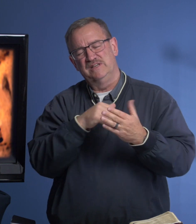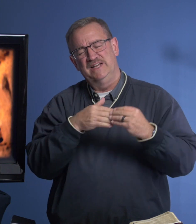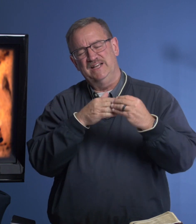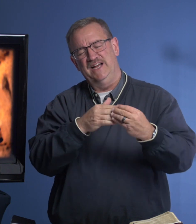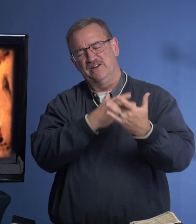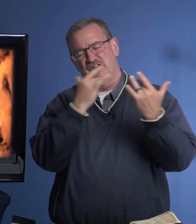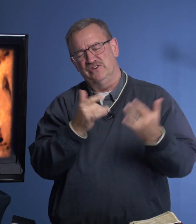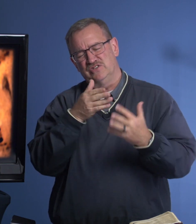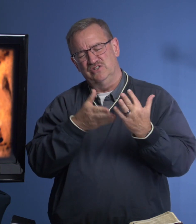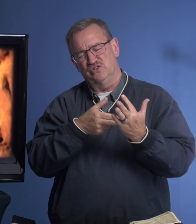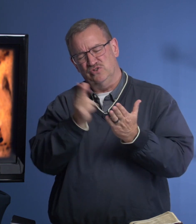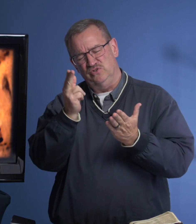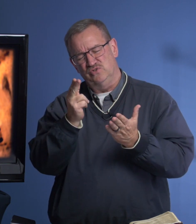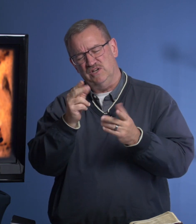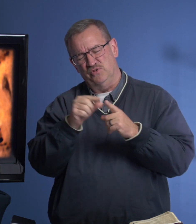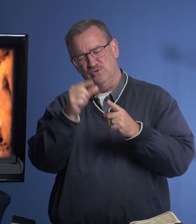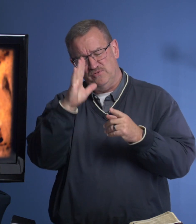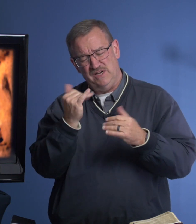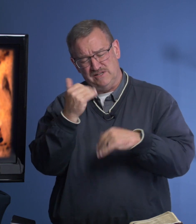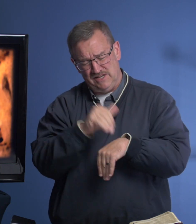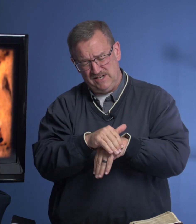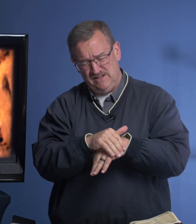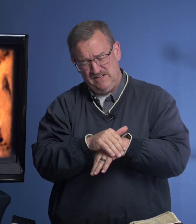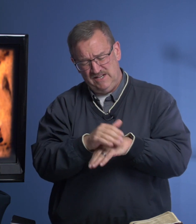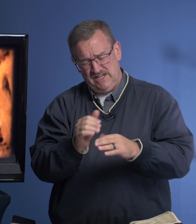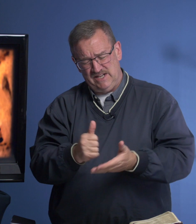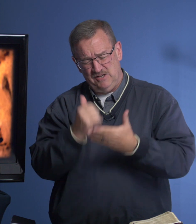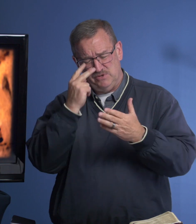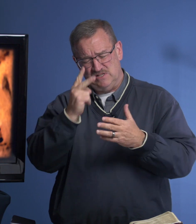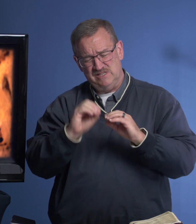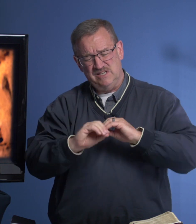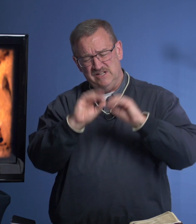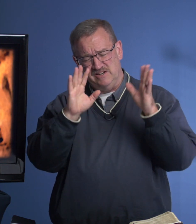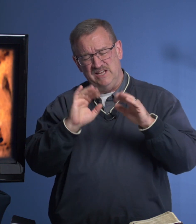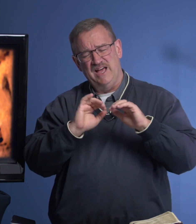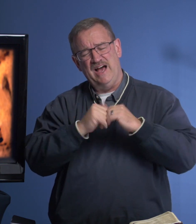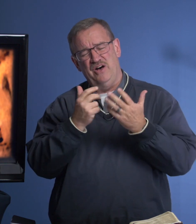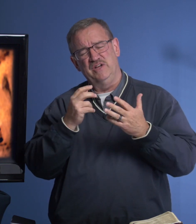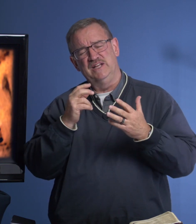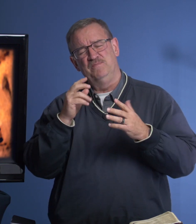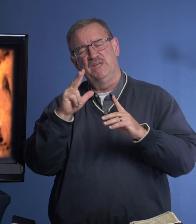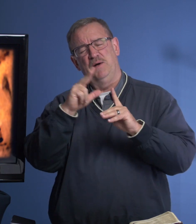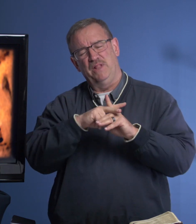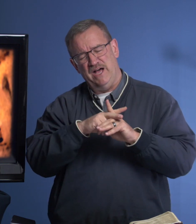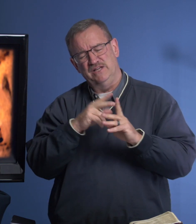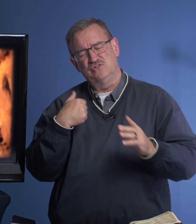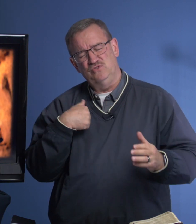guide our hearts into the truths of the Word of God tonight. And help us to see clearly how it applies to